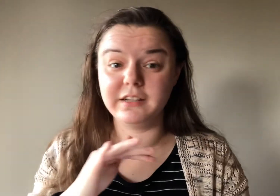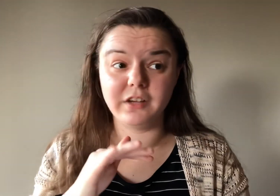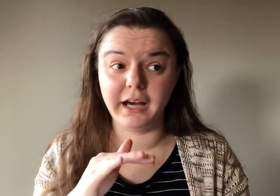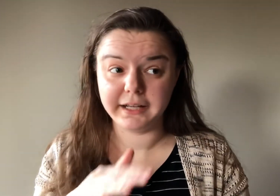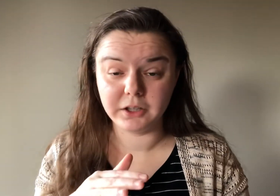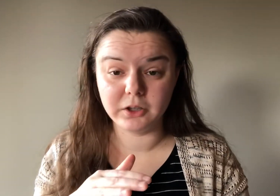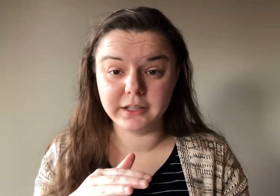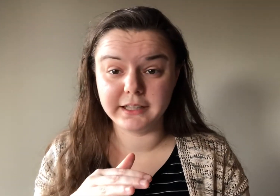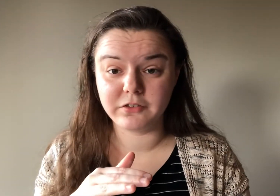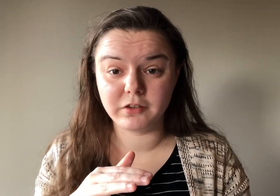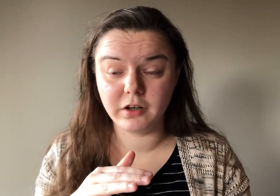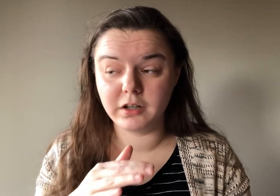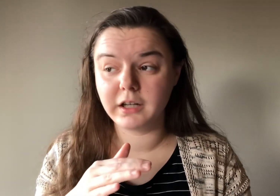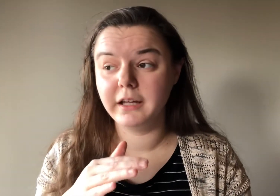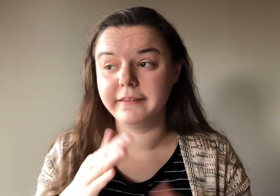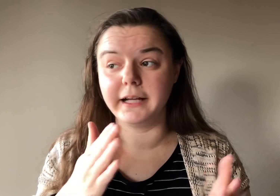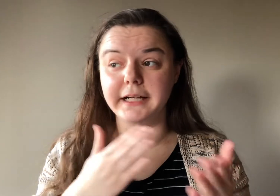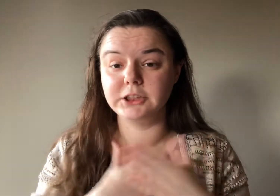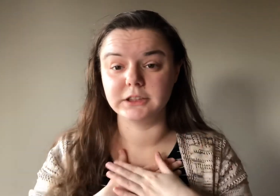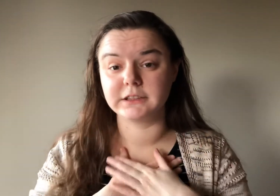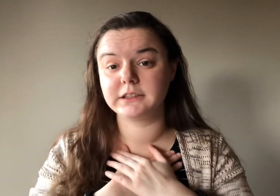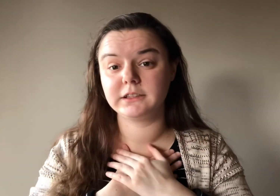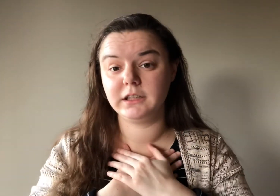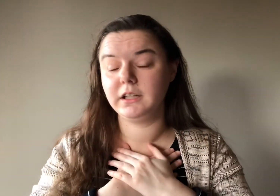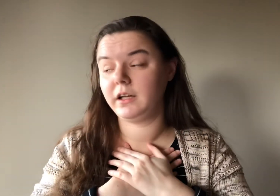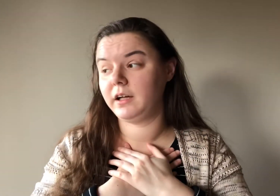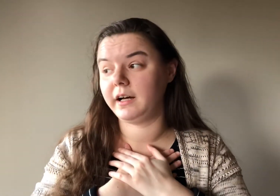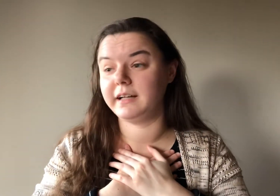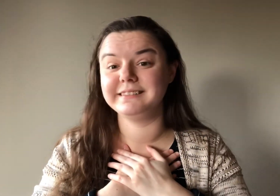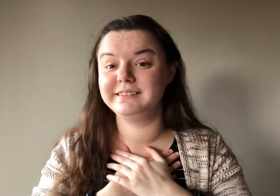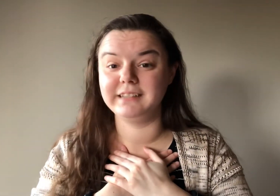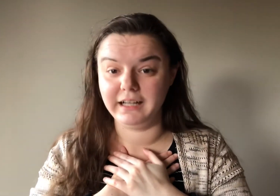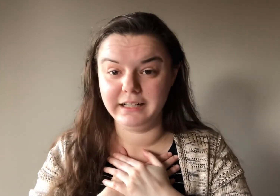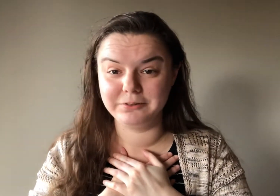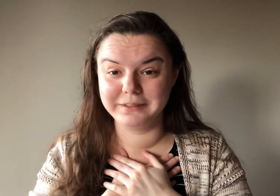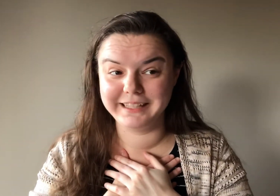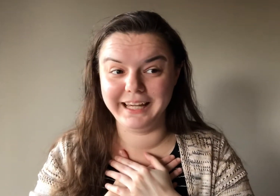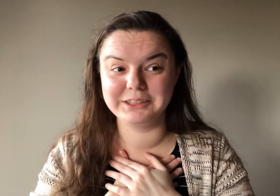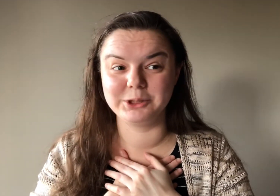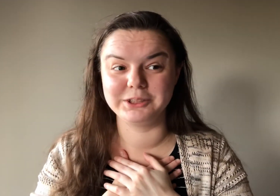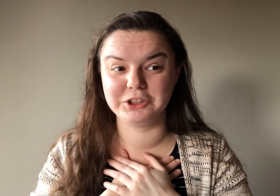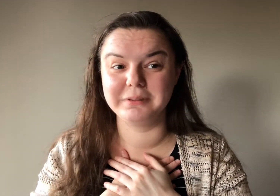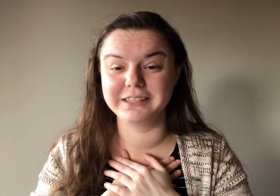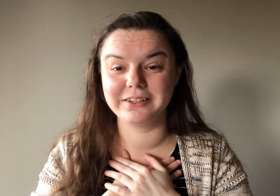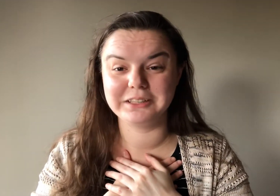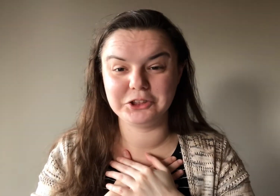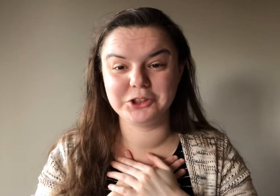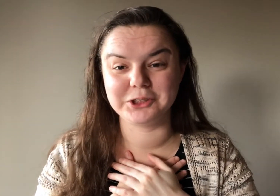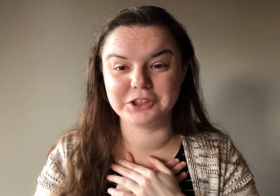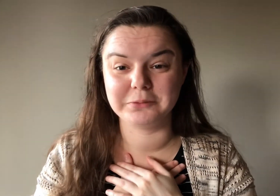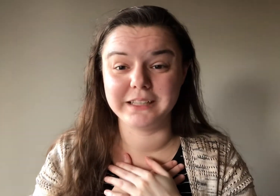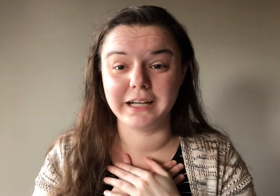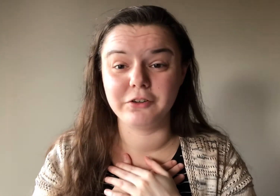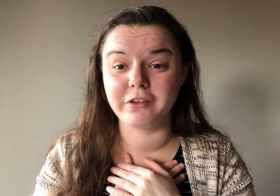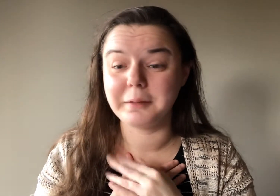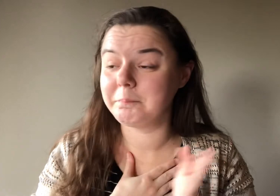hits a high note in that song that I just, I died when Kate showed it to me. Literally, she showed it to me and I was like,